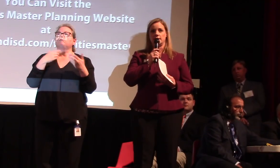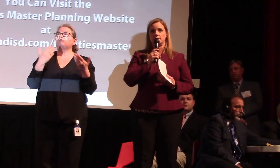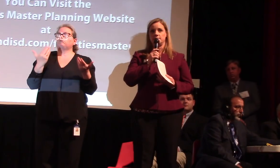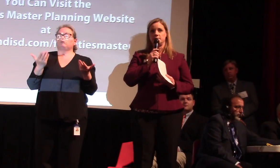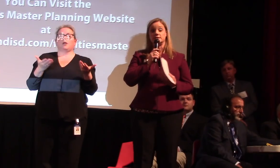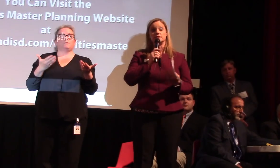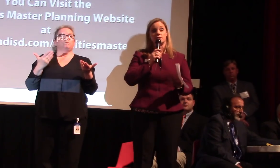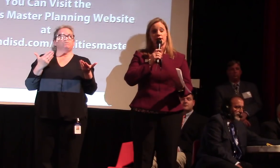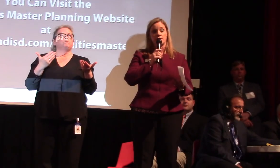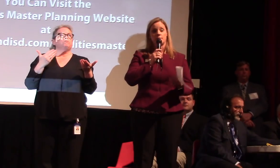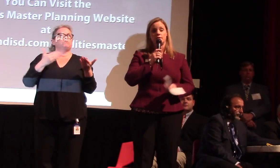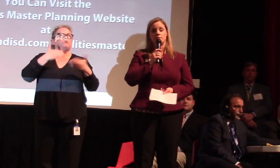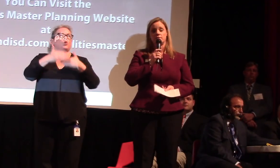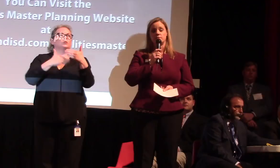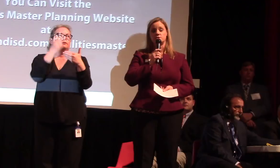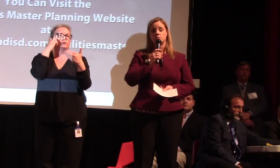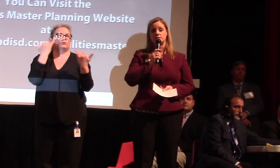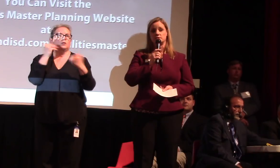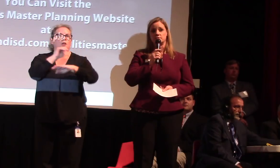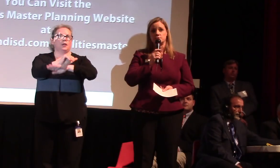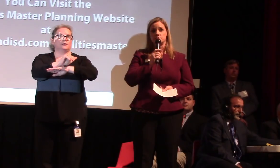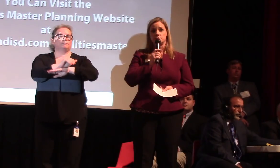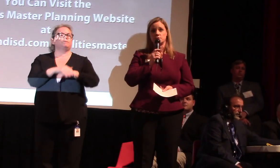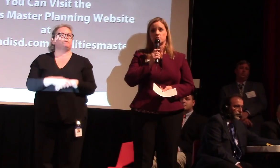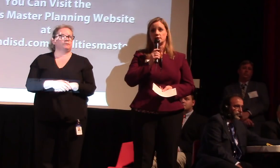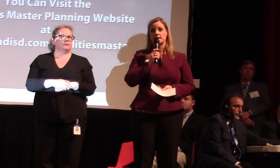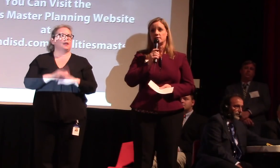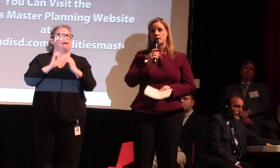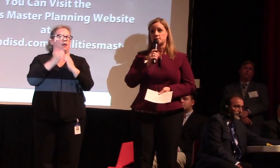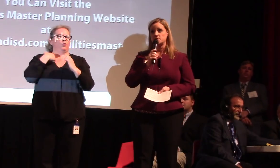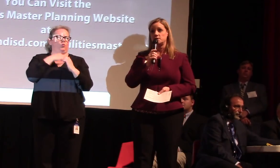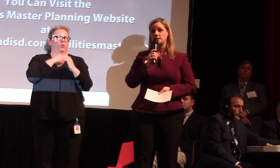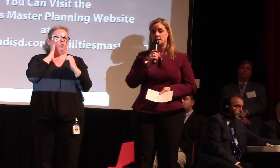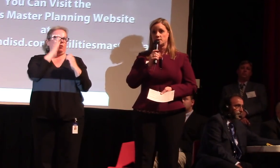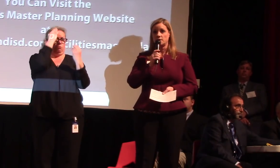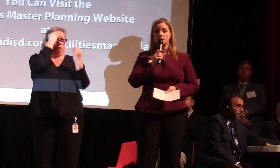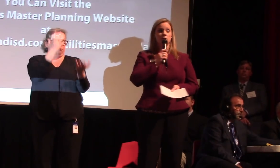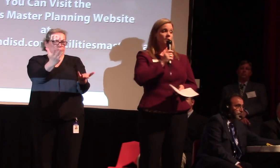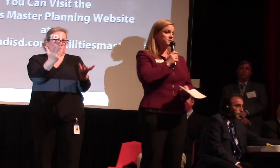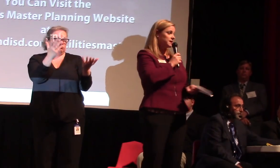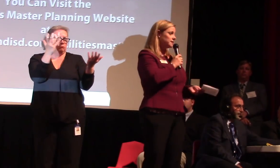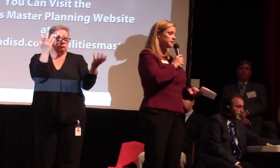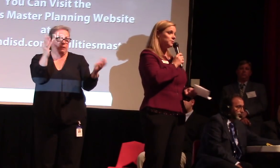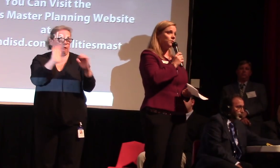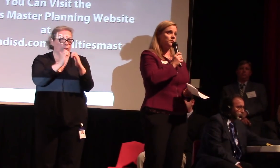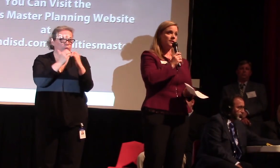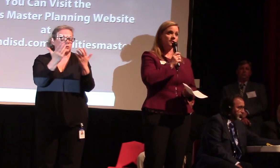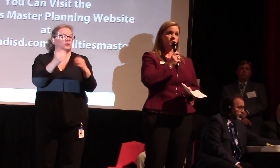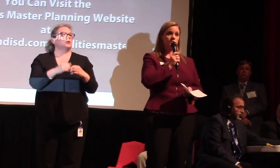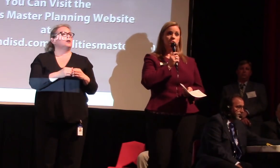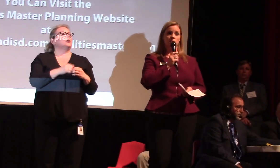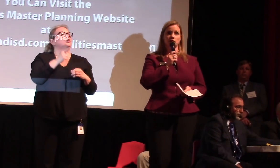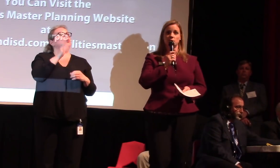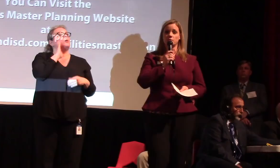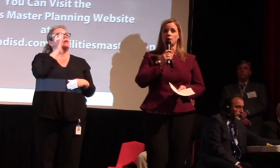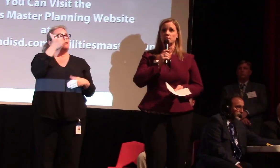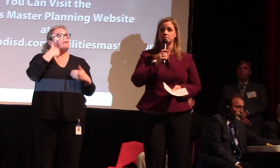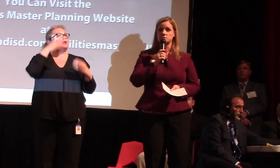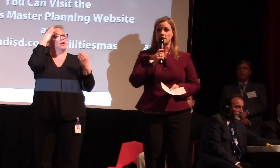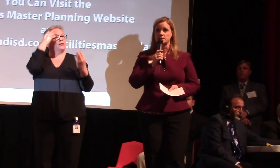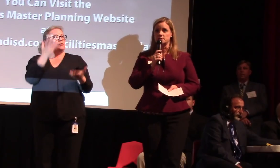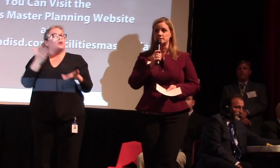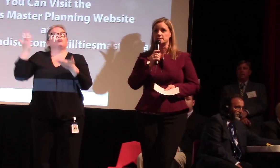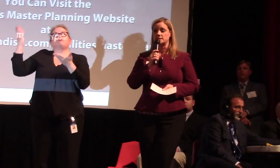be delivered how the information will be delivered to you. You're going to have the opportunity here with Scott Leopold who I'll introduce shortly with